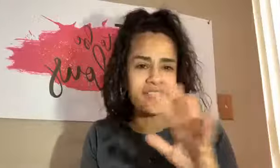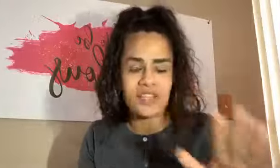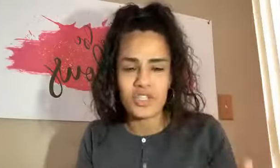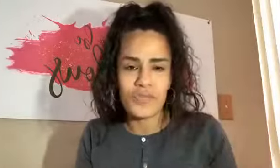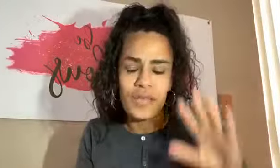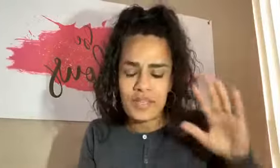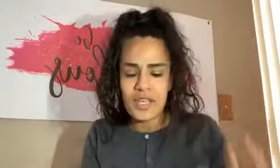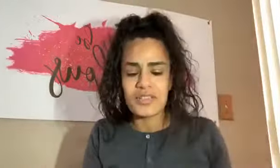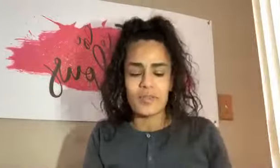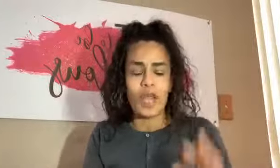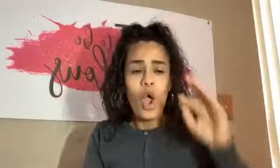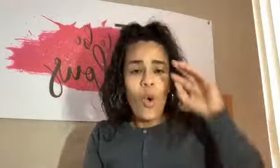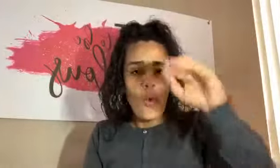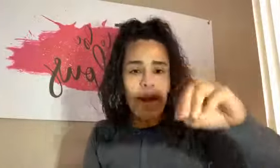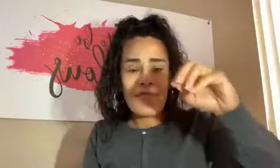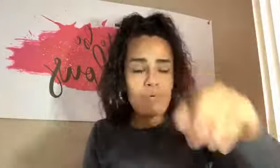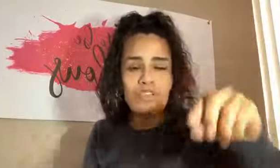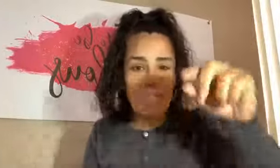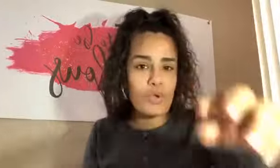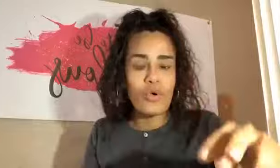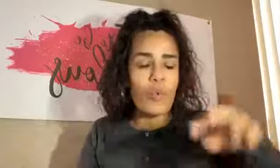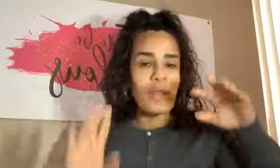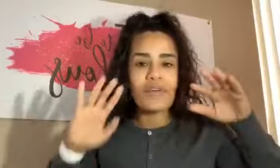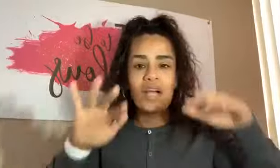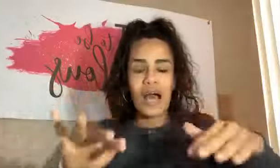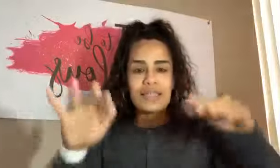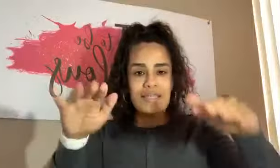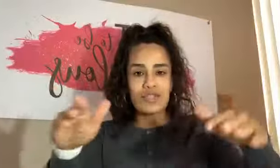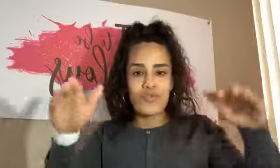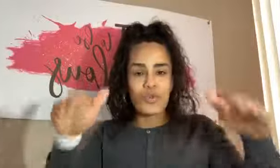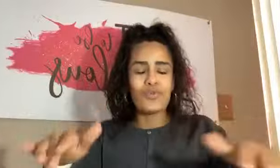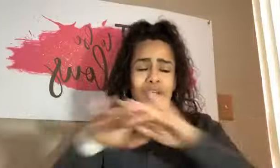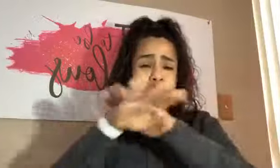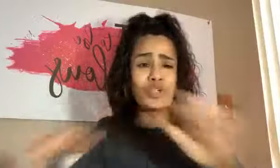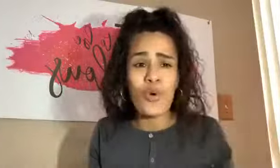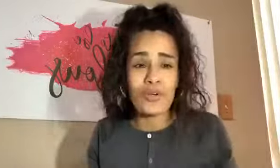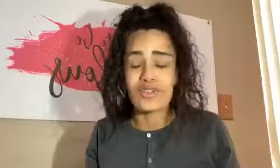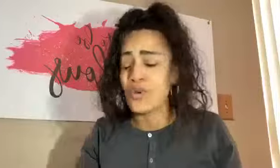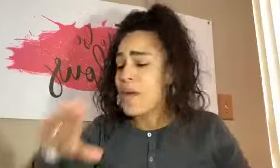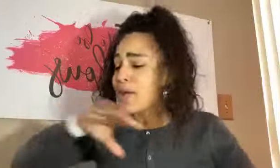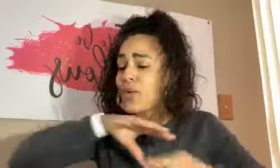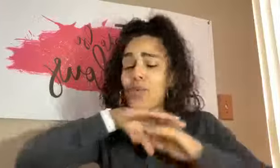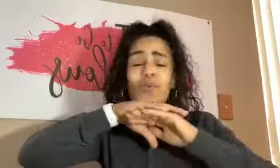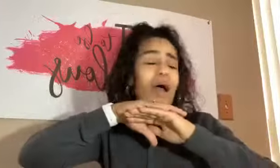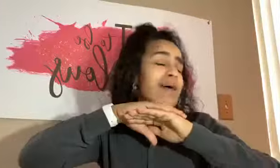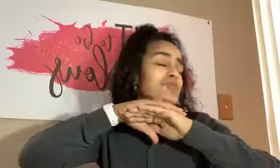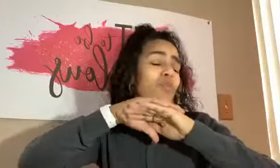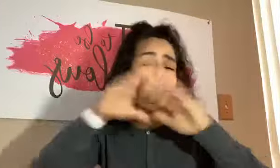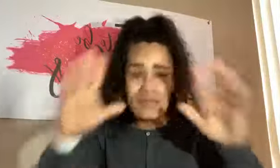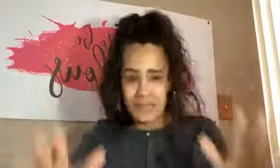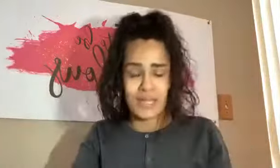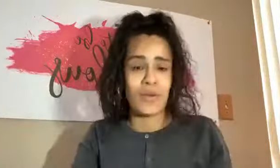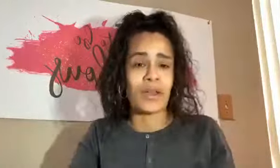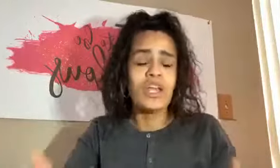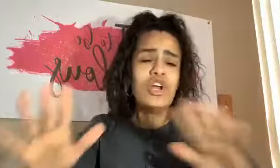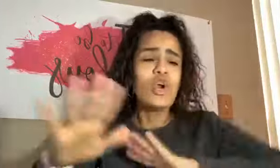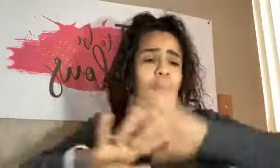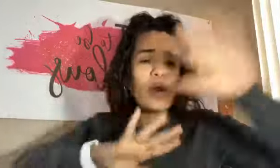intentions for you. Let me tell you something, whatever is for you and whatever God says is for you, it's yours. No matter who has what to say about it, no matter